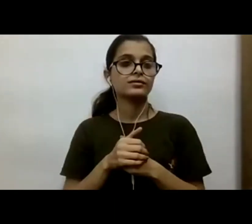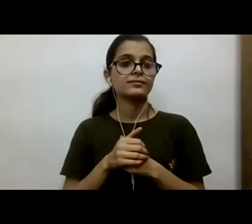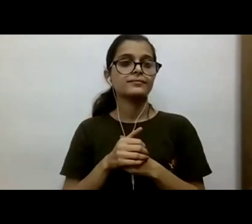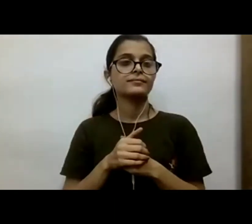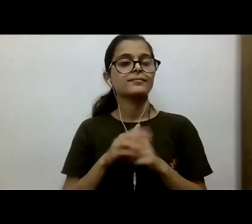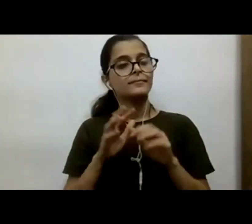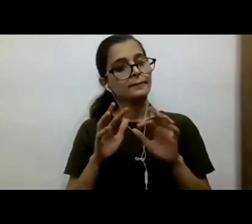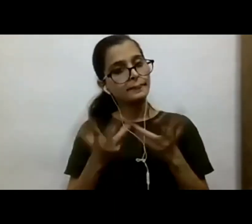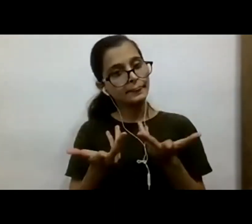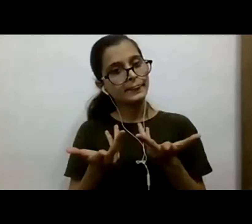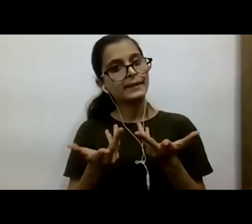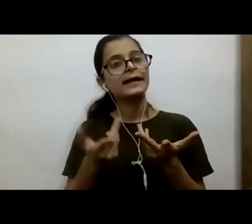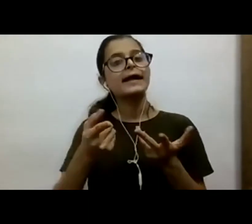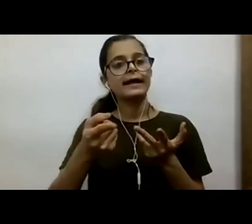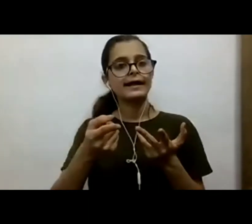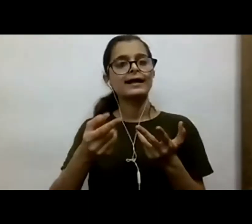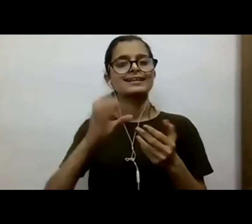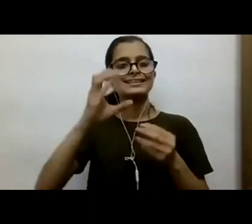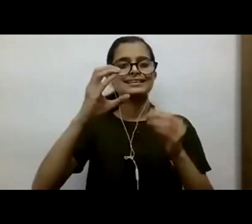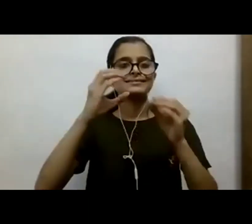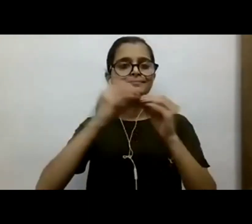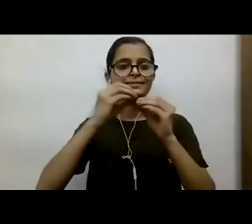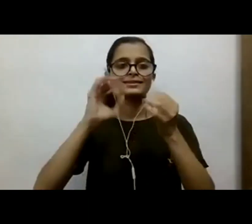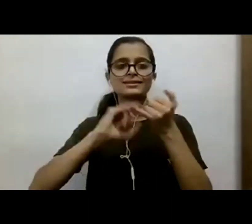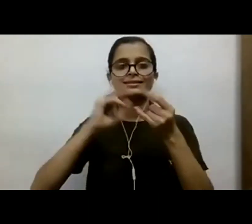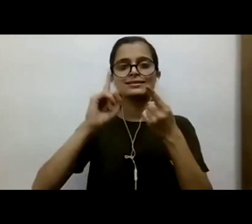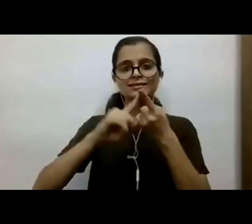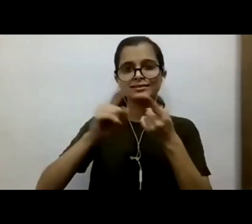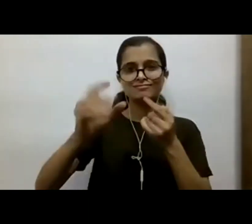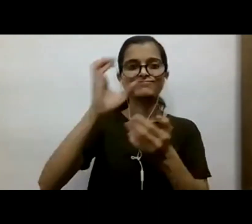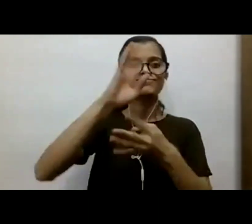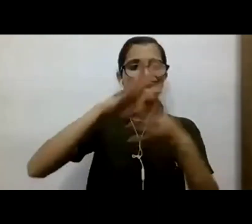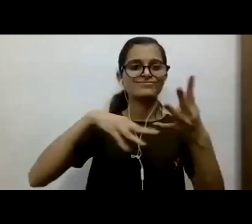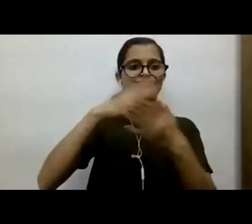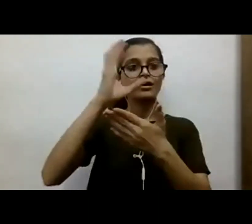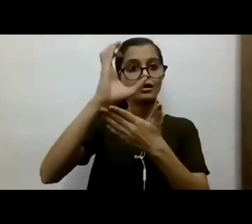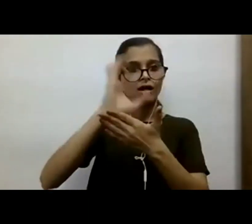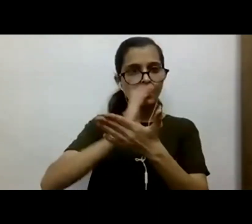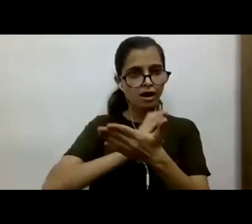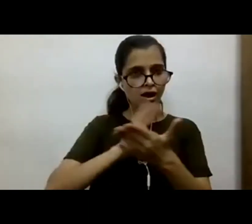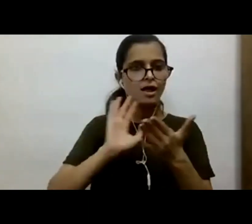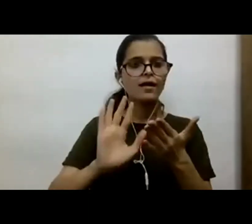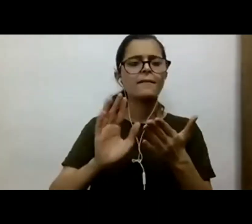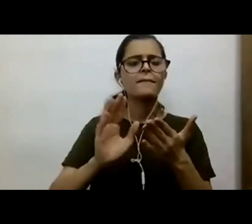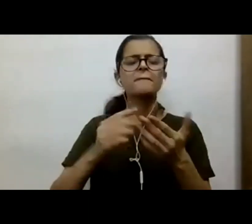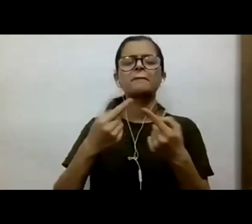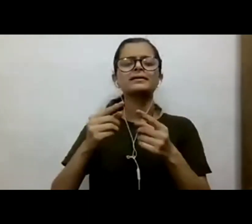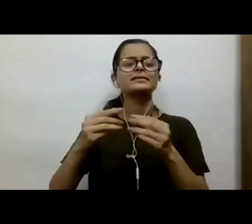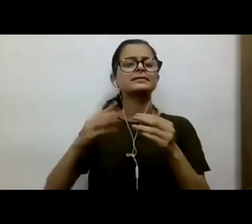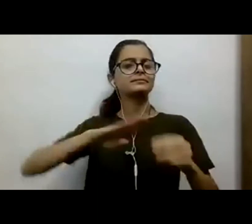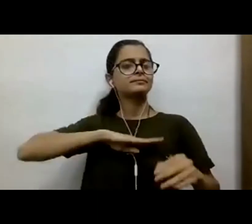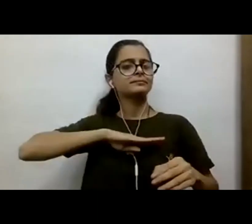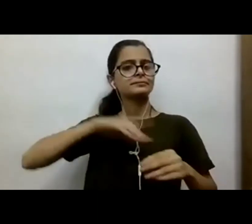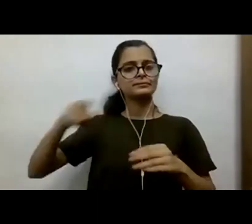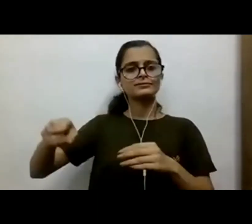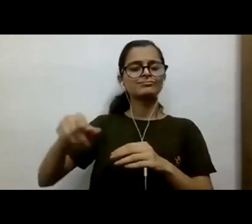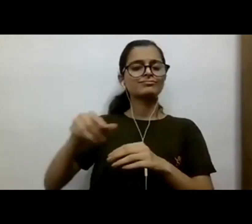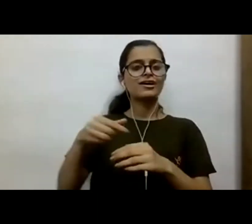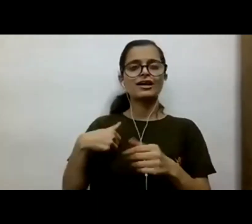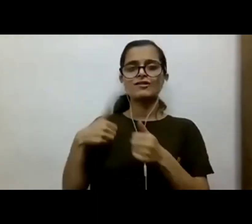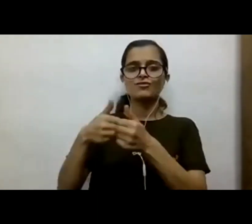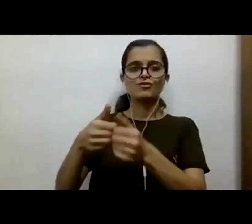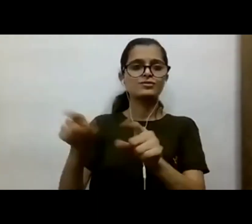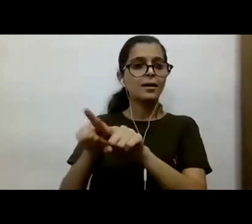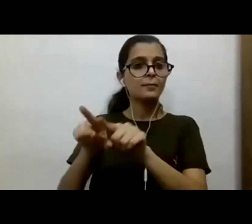And the CBSE definitely has a structured life skill curriculum, but here it is very loose in Maharashtra. So, we went about looking at